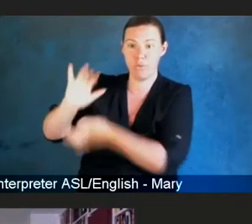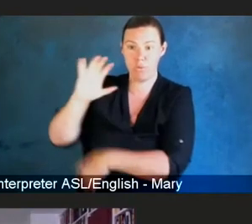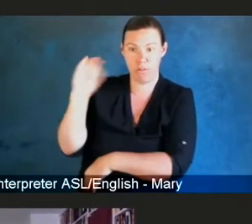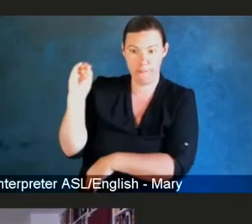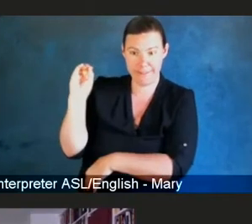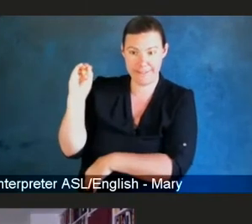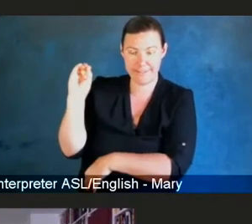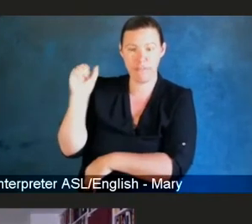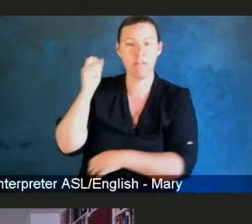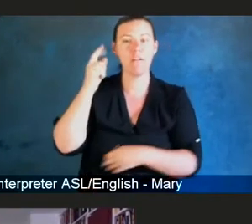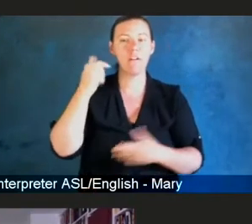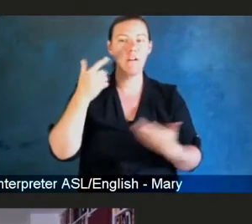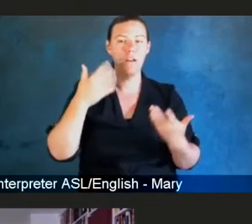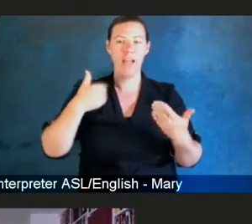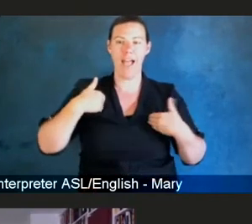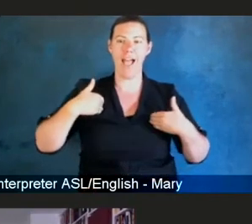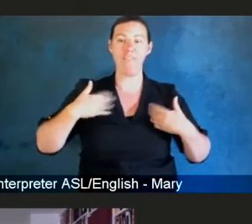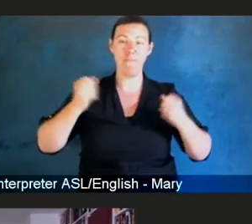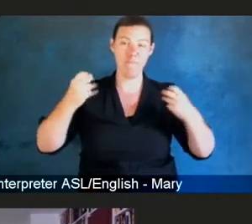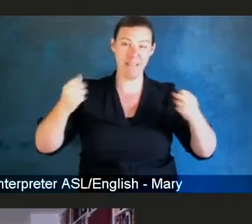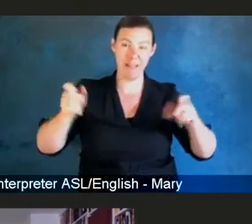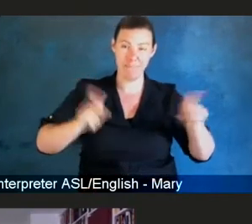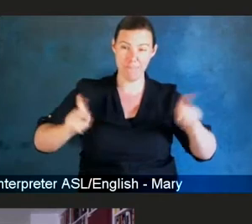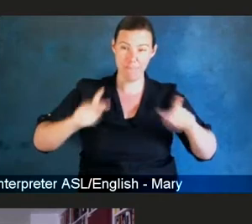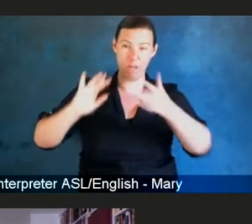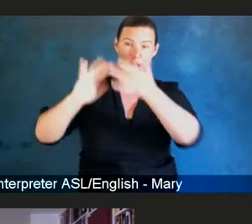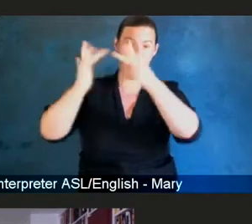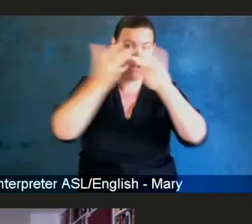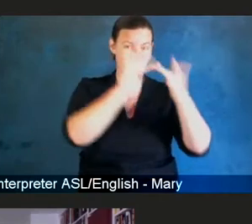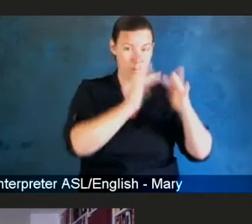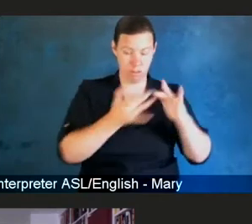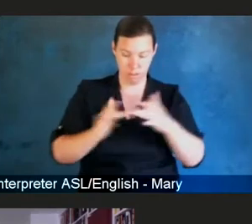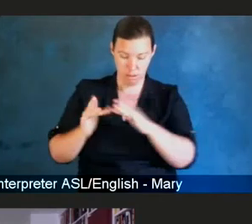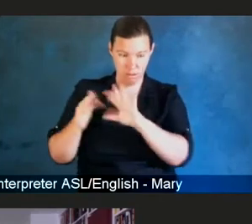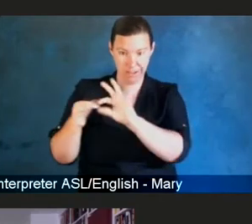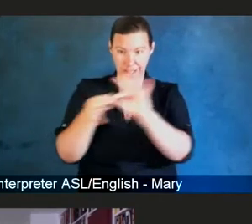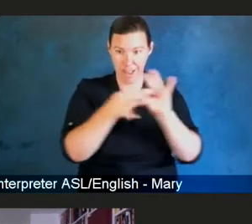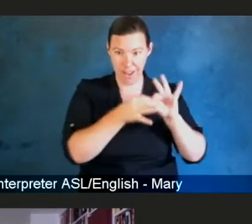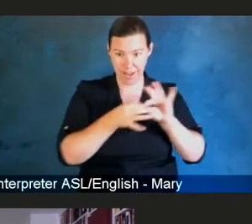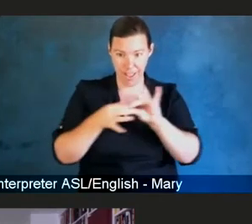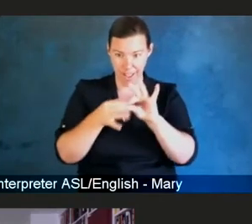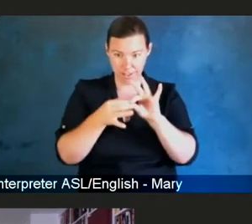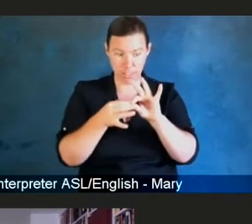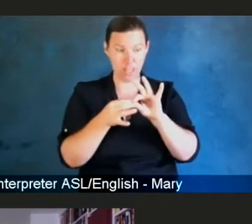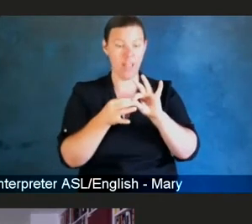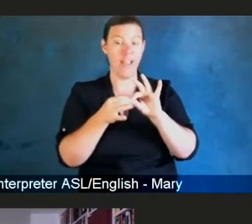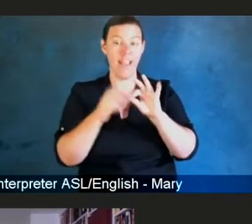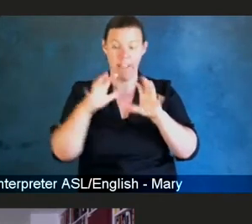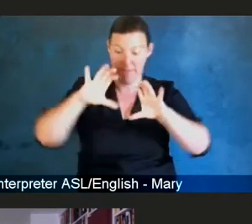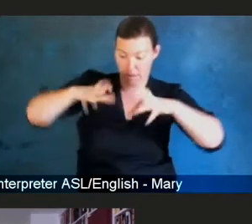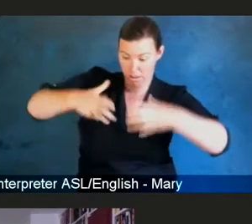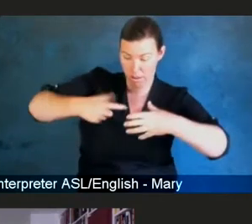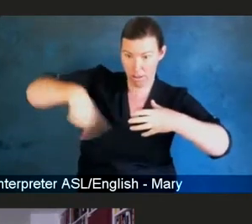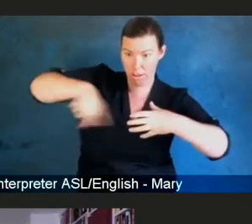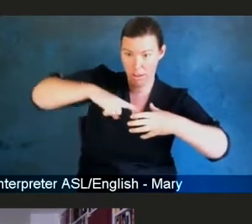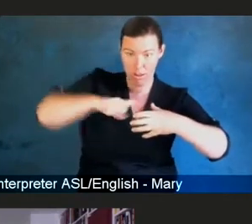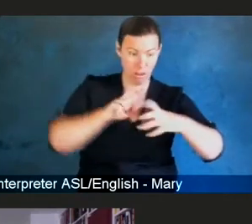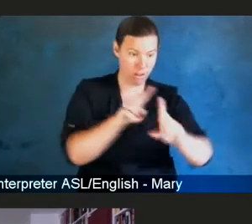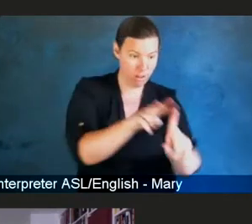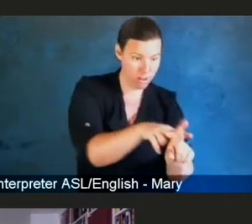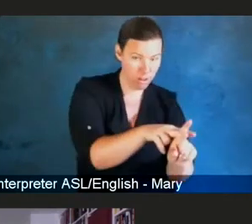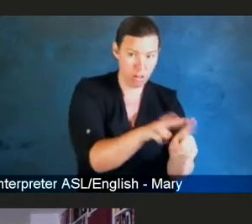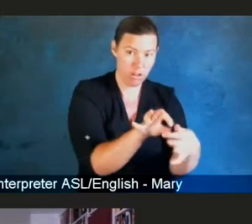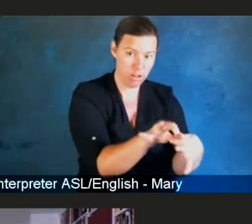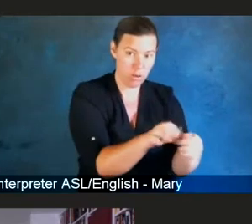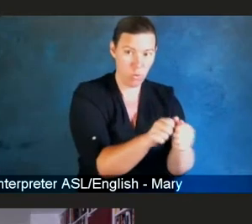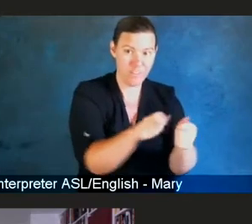network of people working with the individual sites so that they could conduct and perform high-quality